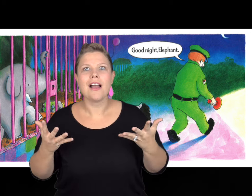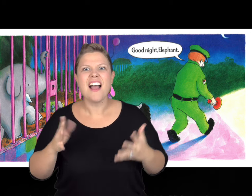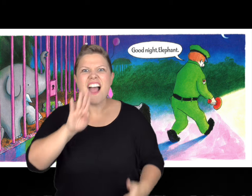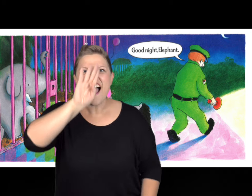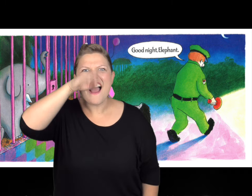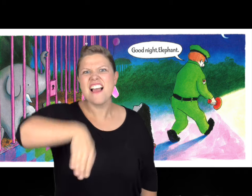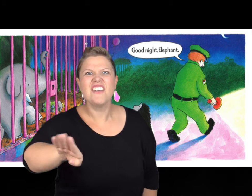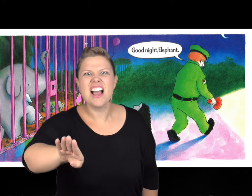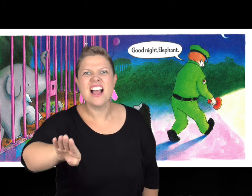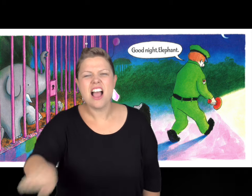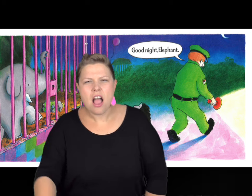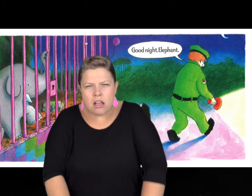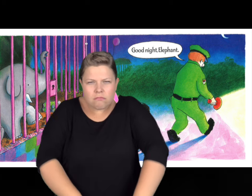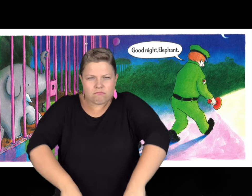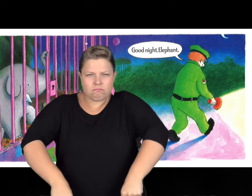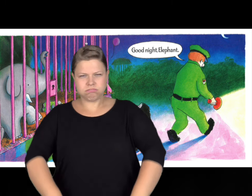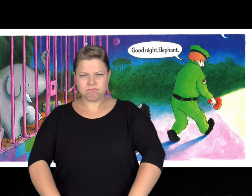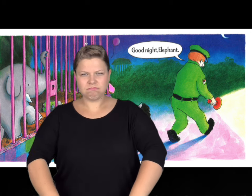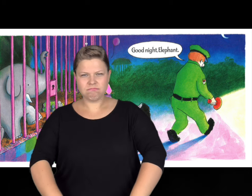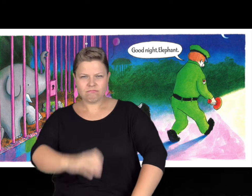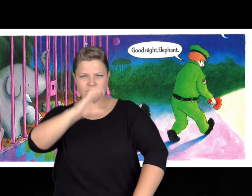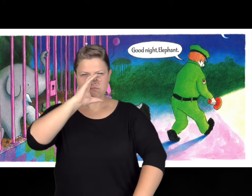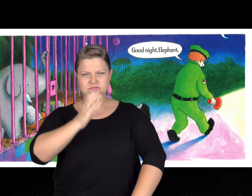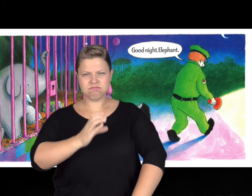the next cage. There was an elephant inside.